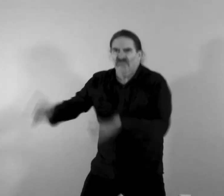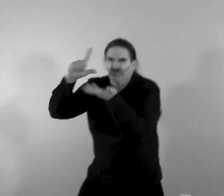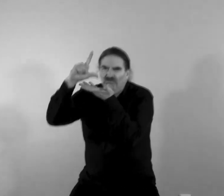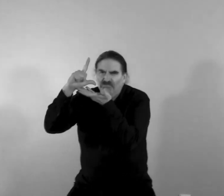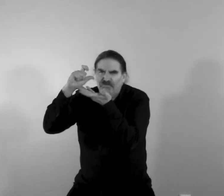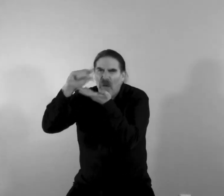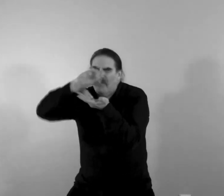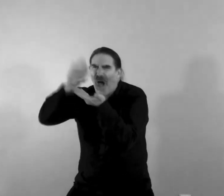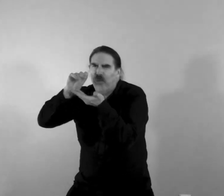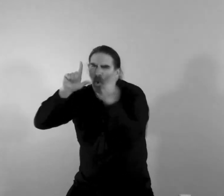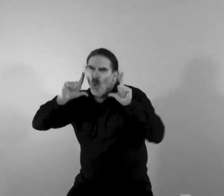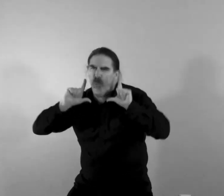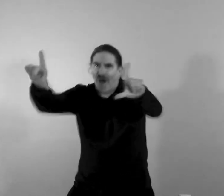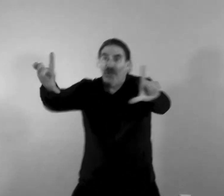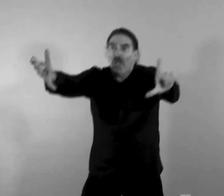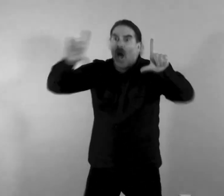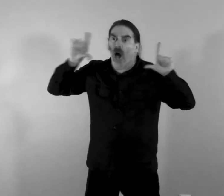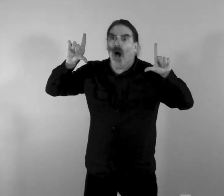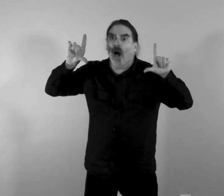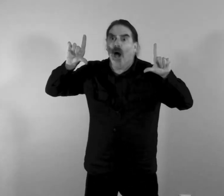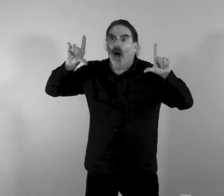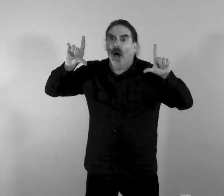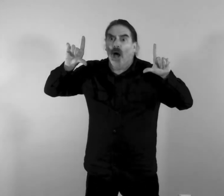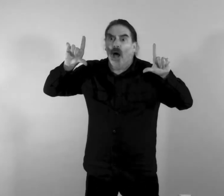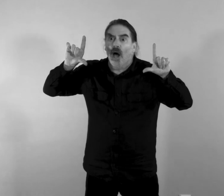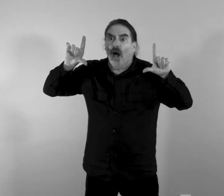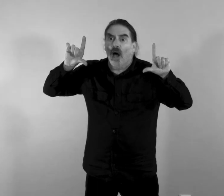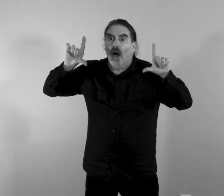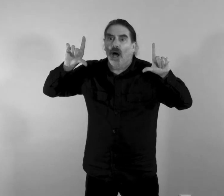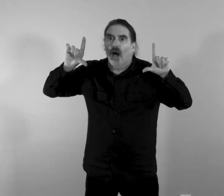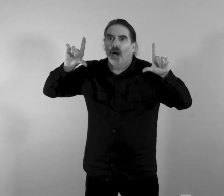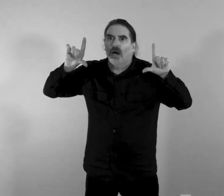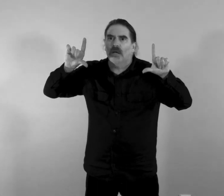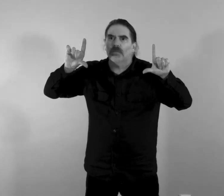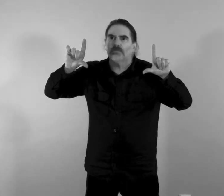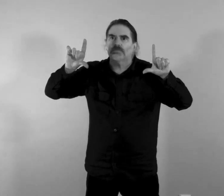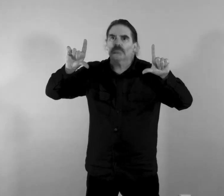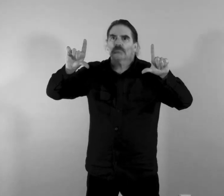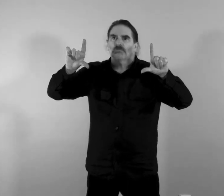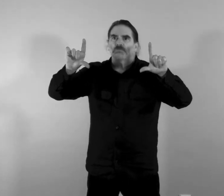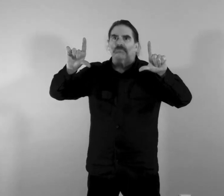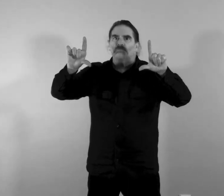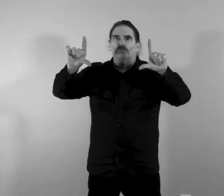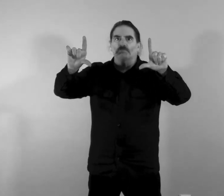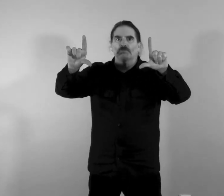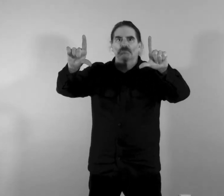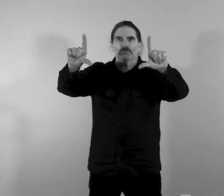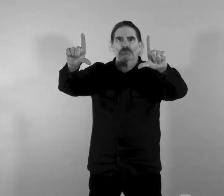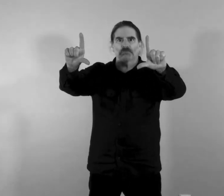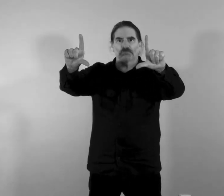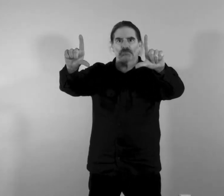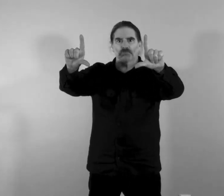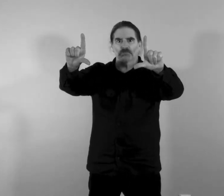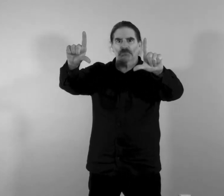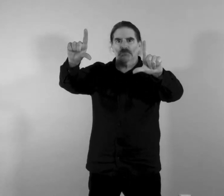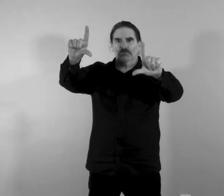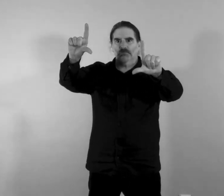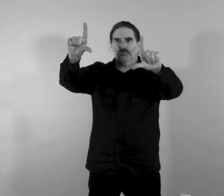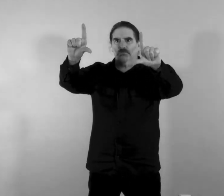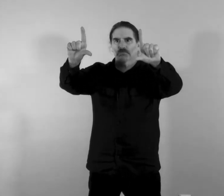flash that's the picture that picture of him that's wavering